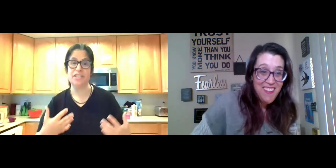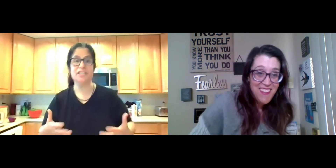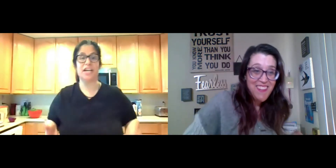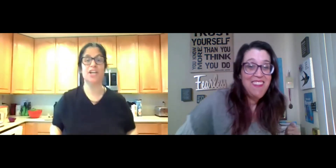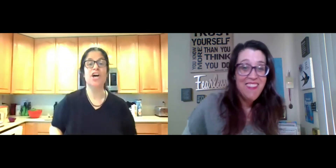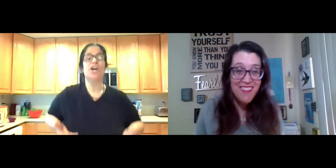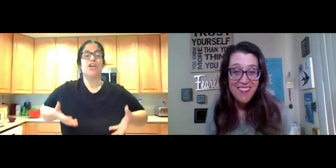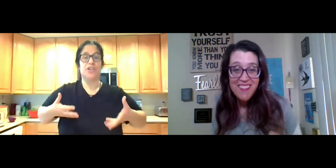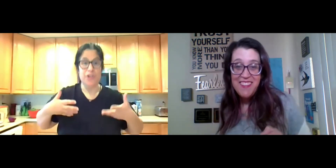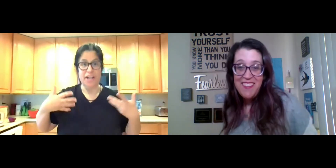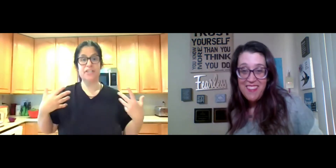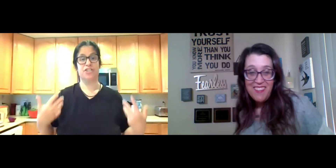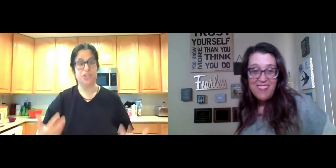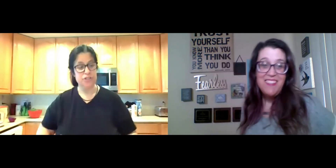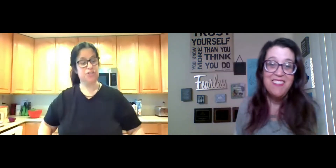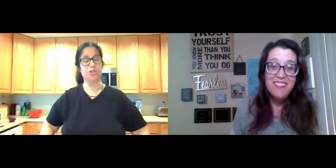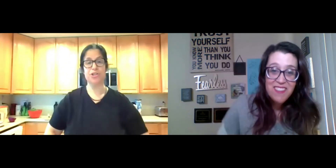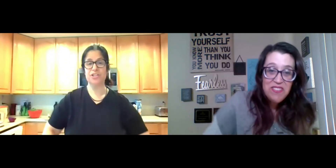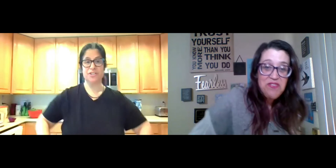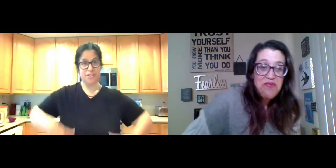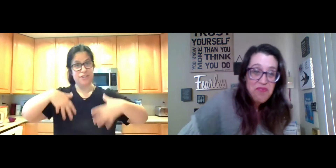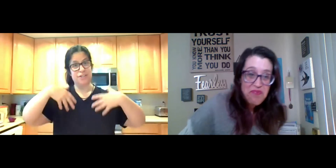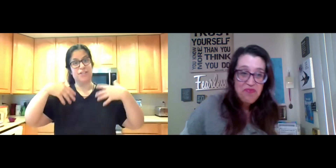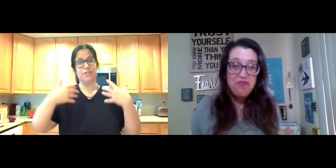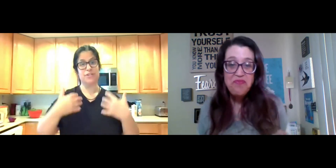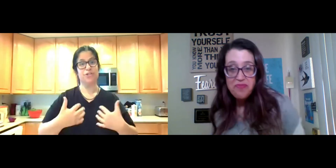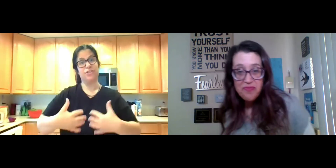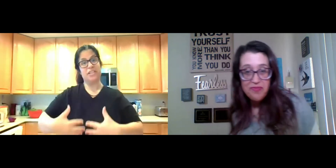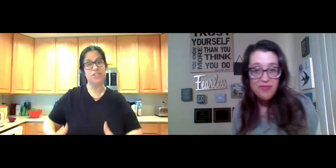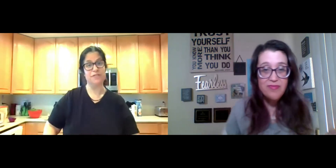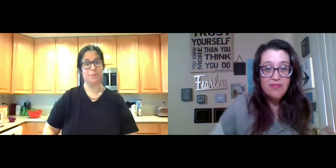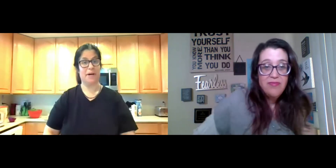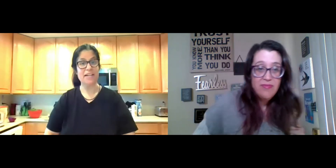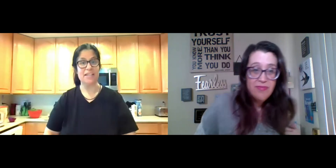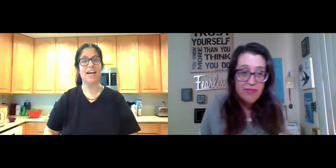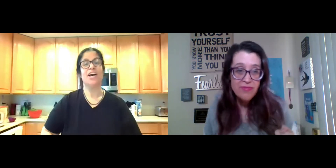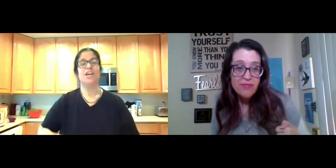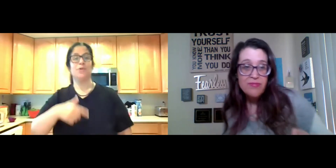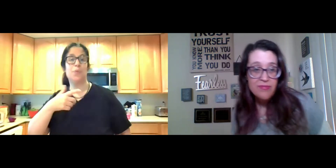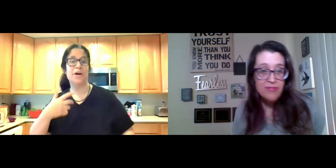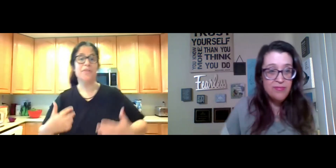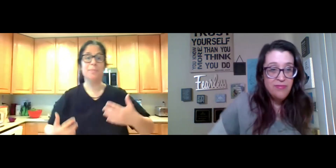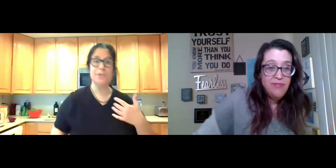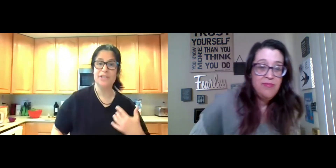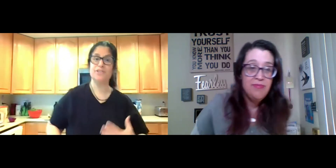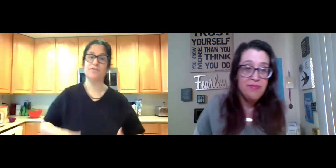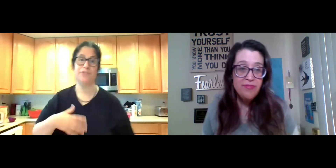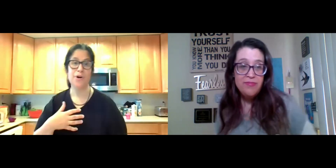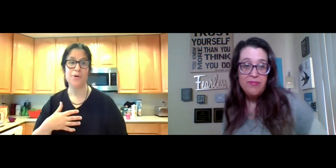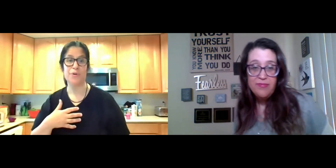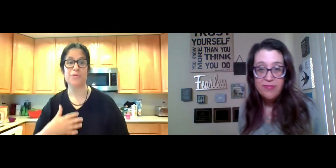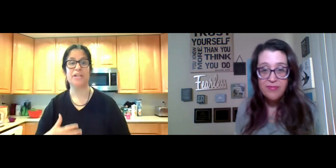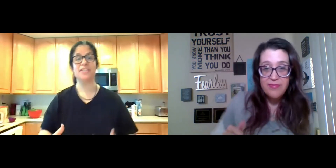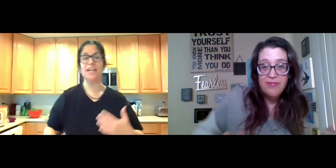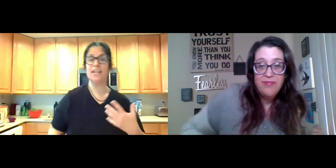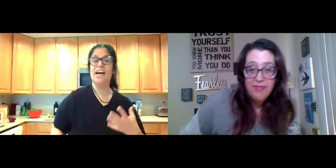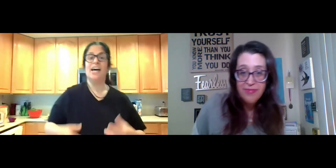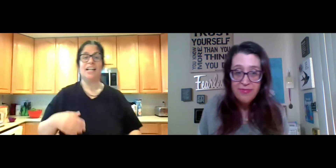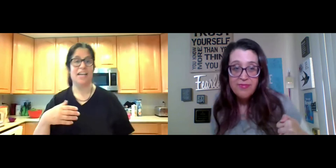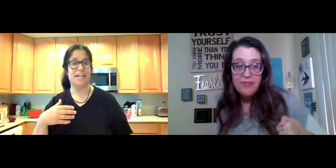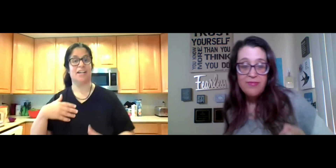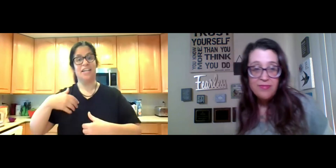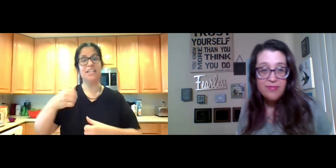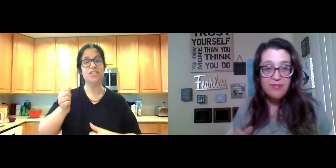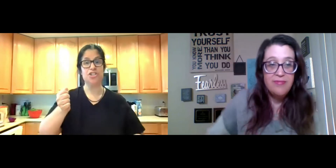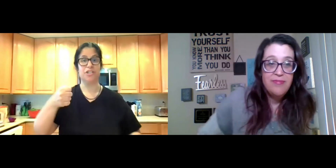energy. It's like your energy, your circular to, you know, your circulation of your body. You want the blood to flow. They say